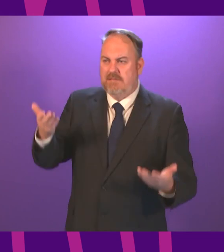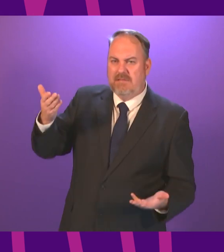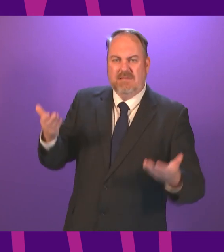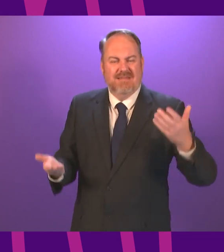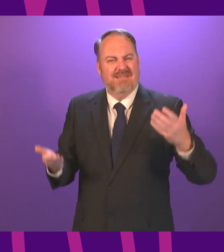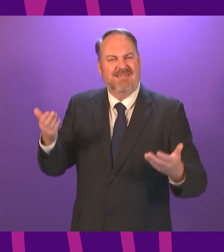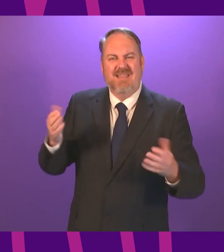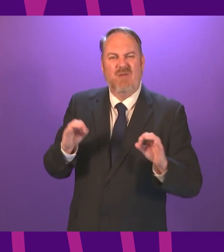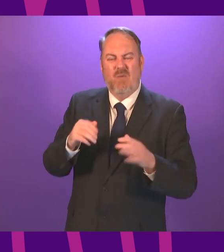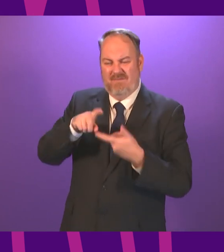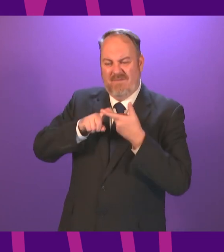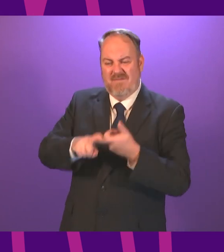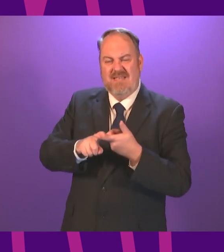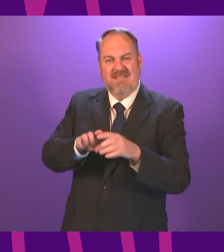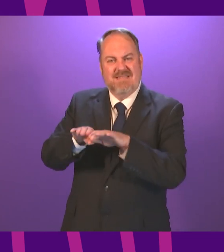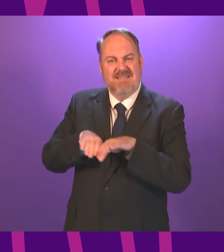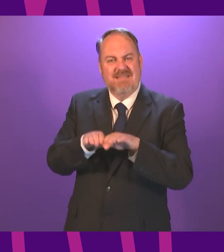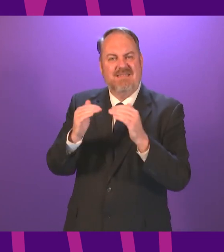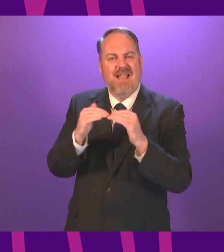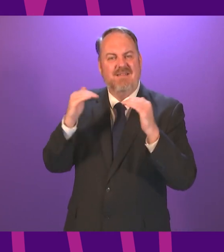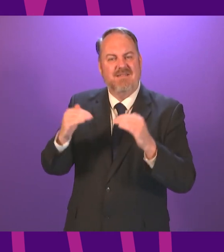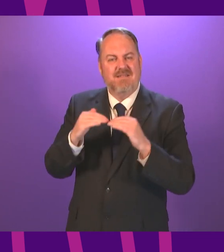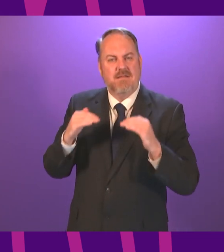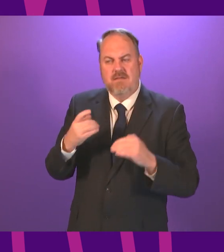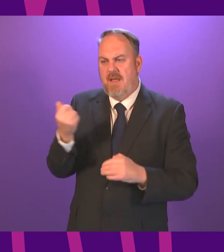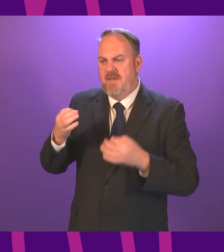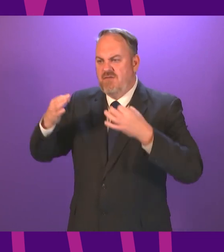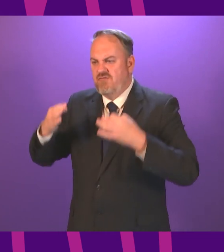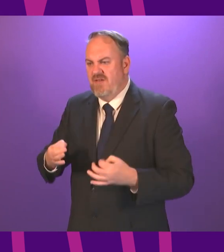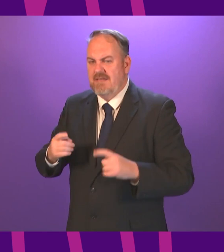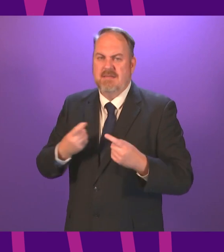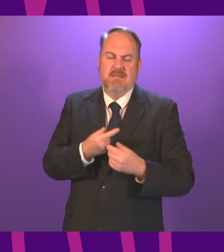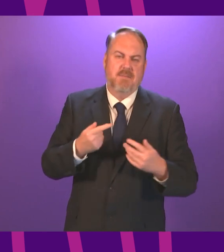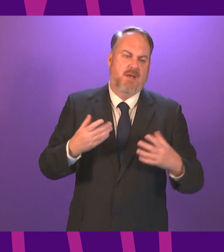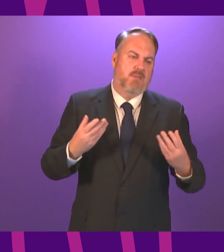some will be stricter in assessing others will be more lenient so